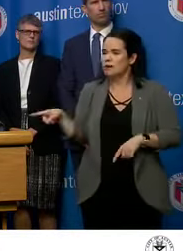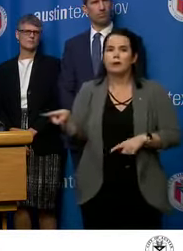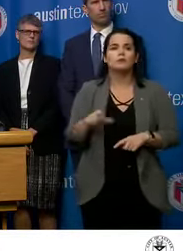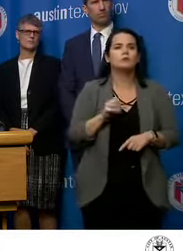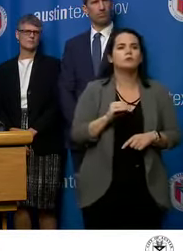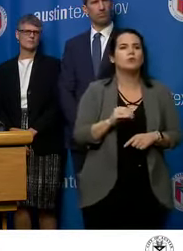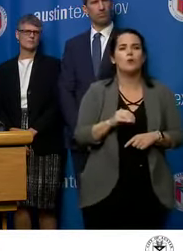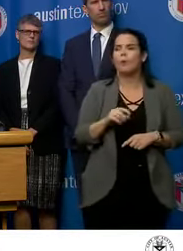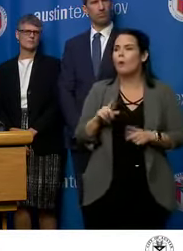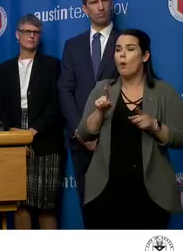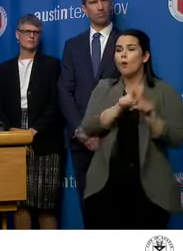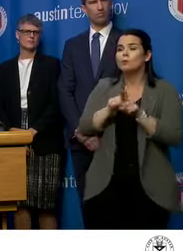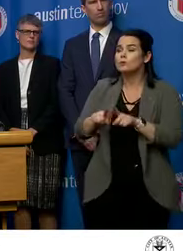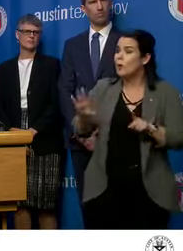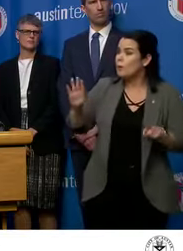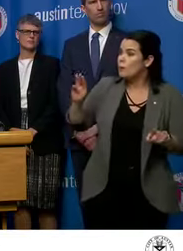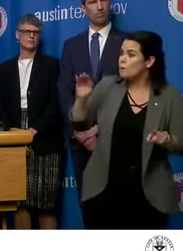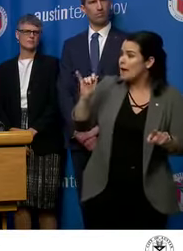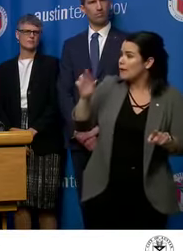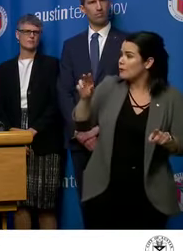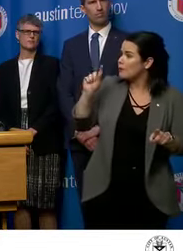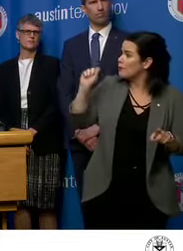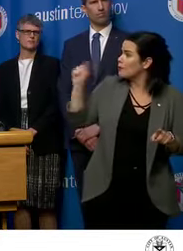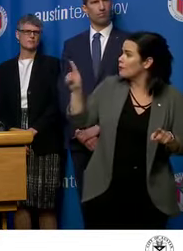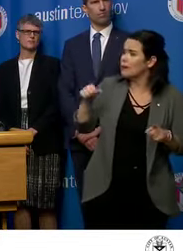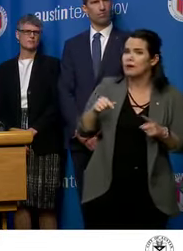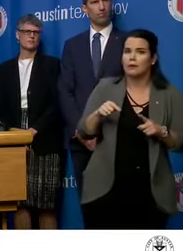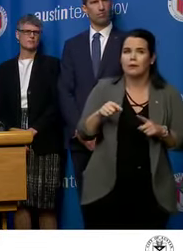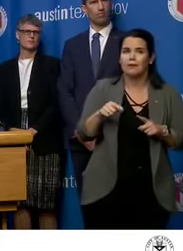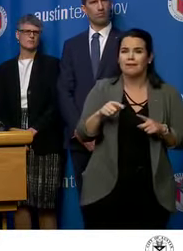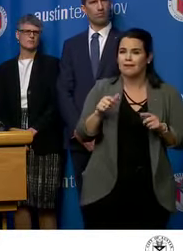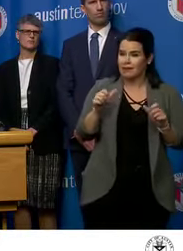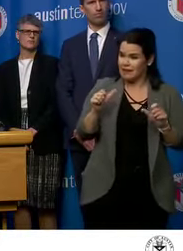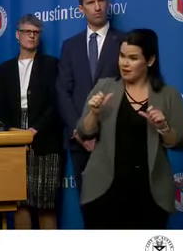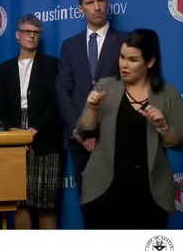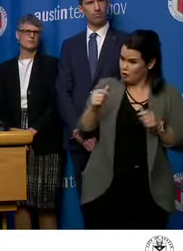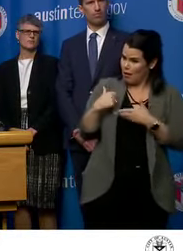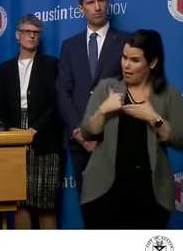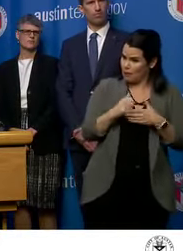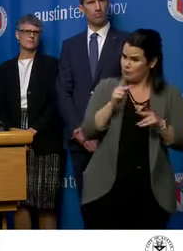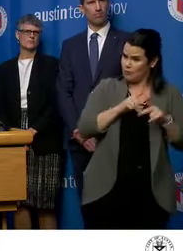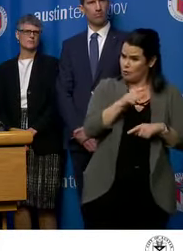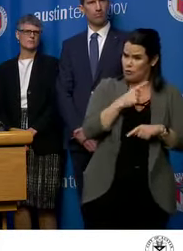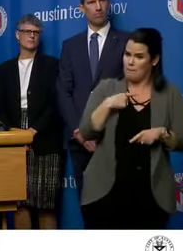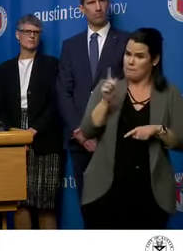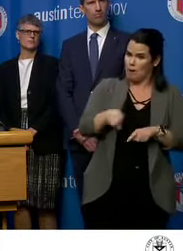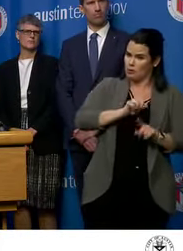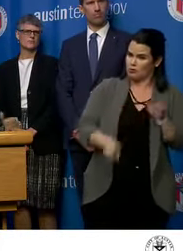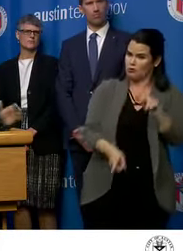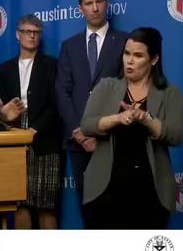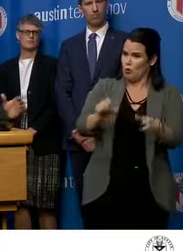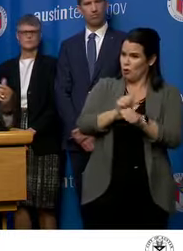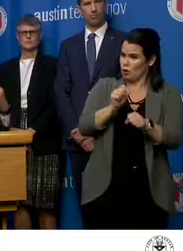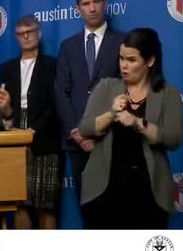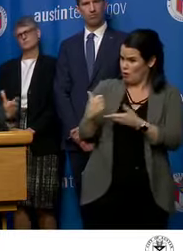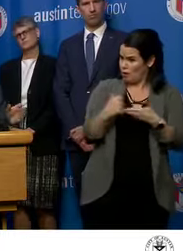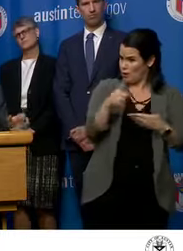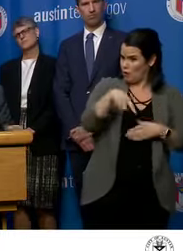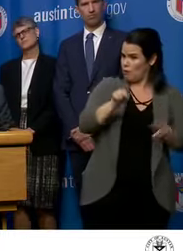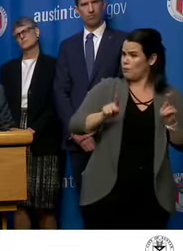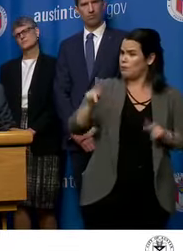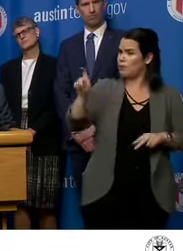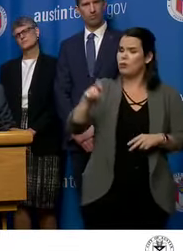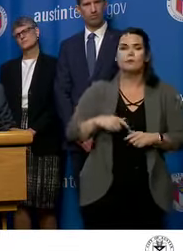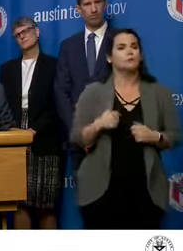doing anything to help people who cannot just stay home from work, who don't have that option? Uh, so I'll answer